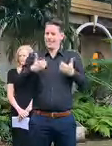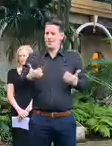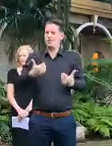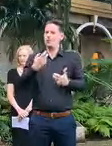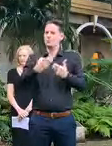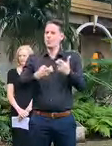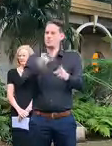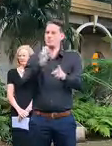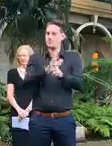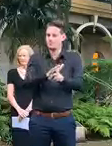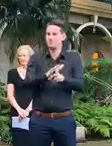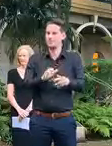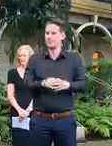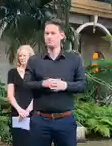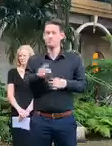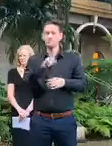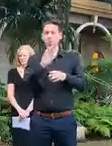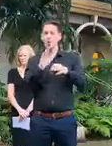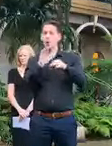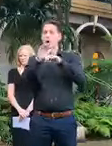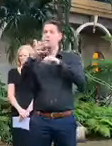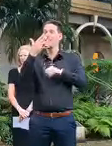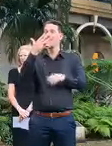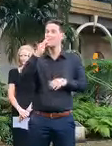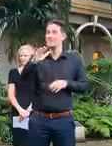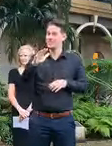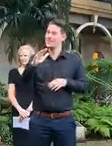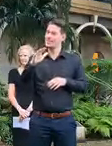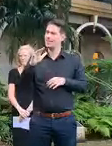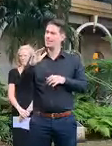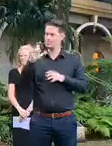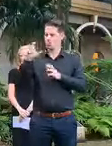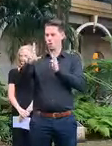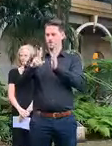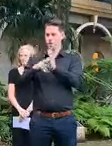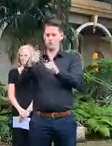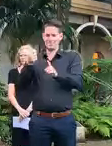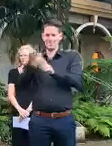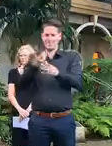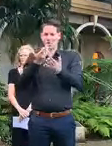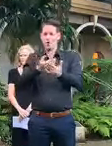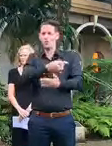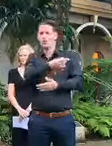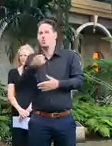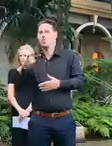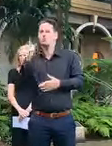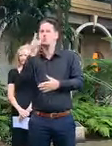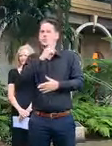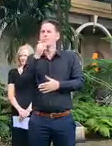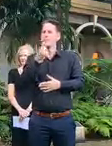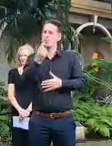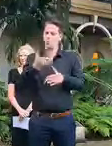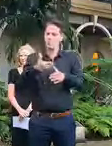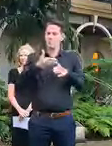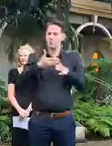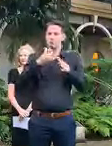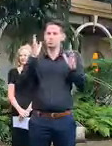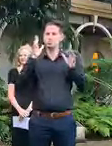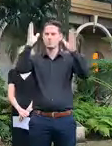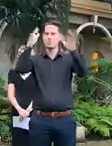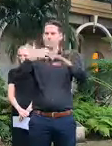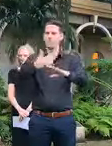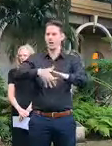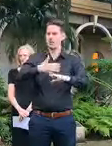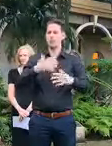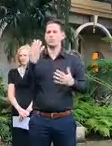and if you're over 50 the impacts of coronavirus for people from indigenous and Torres Strait Islander communities